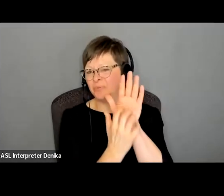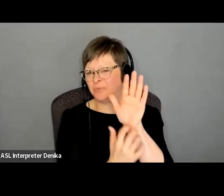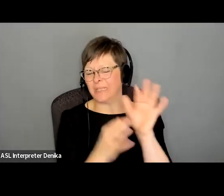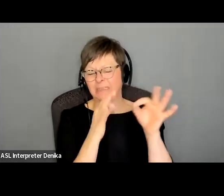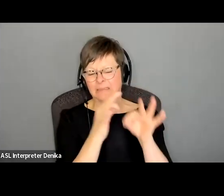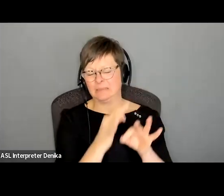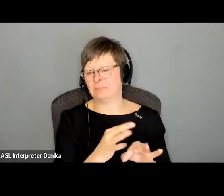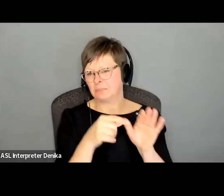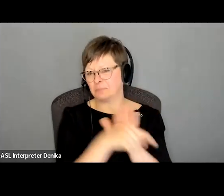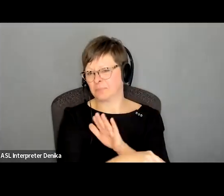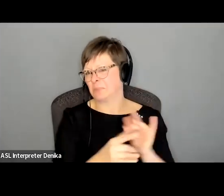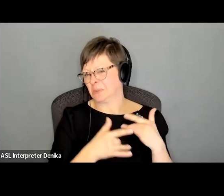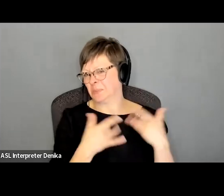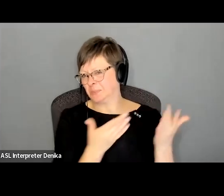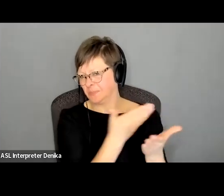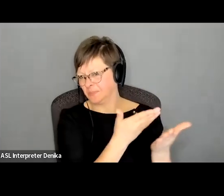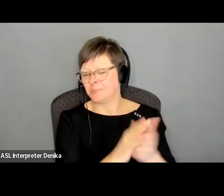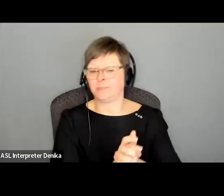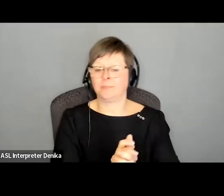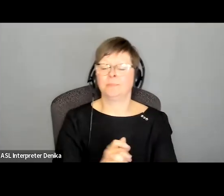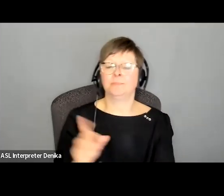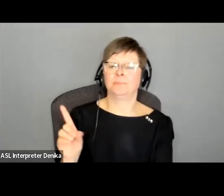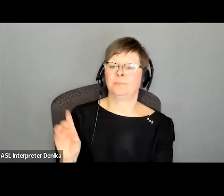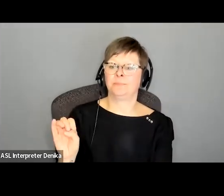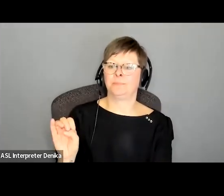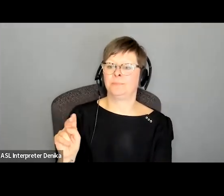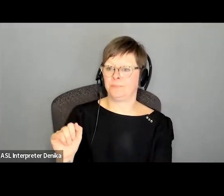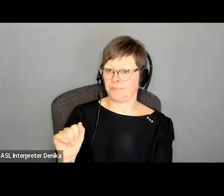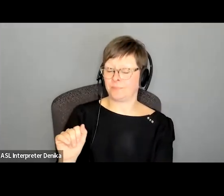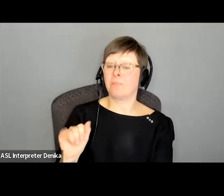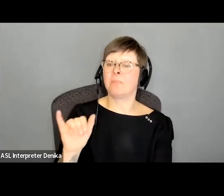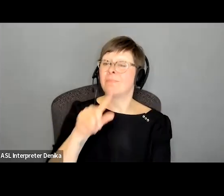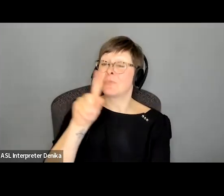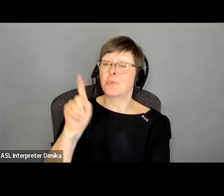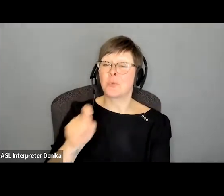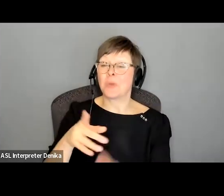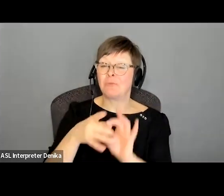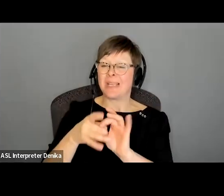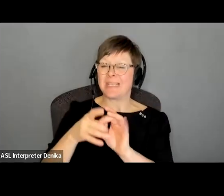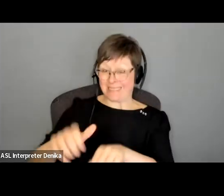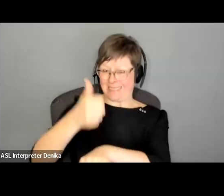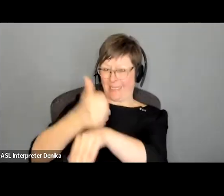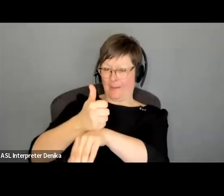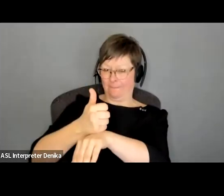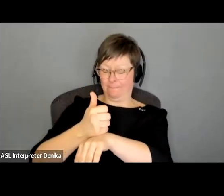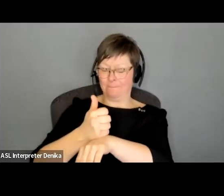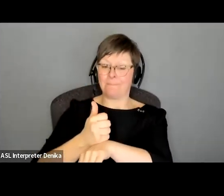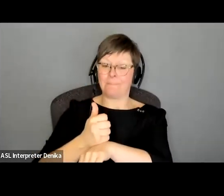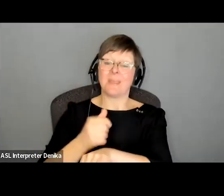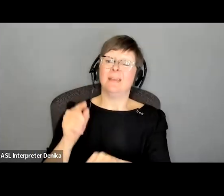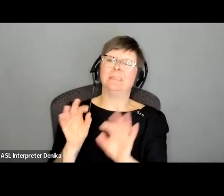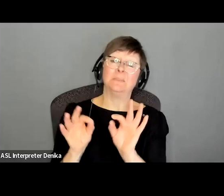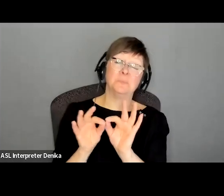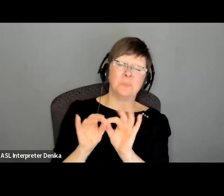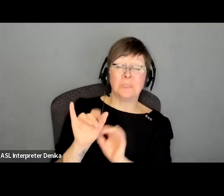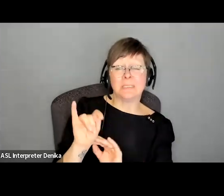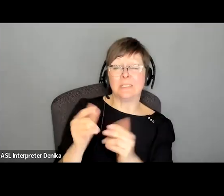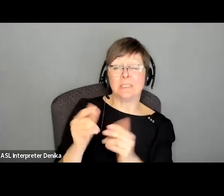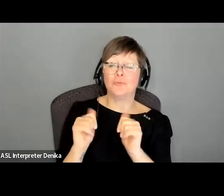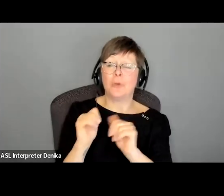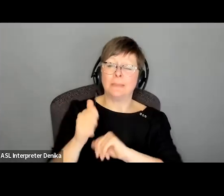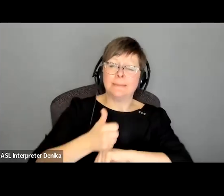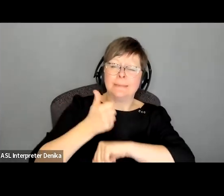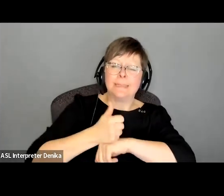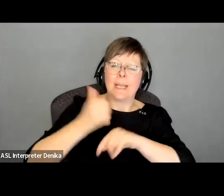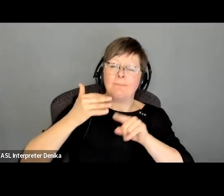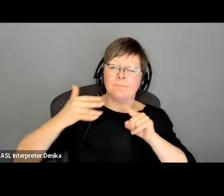uh here's a question that relates to setup is it worth trying to kind of set the scene and create